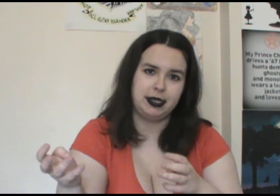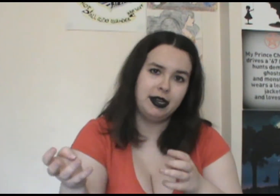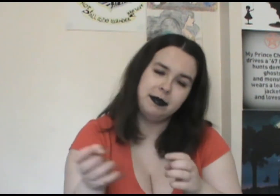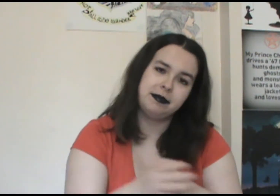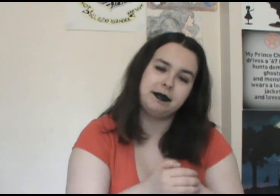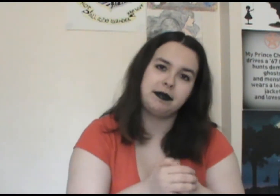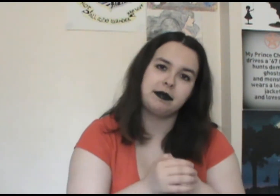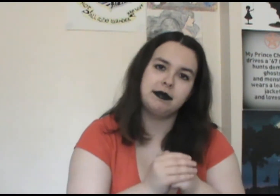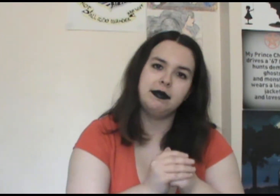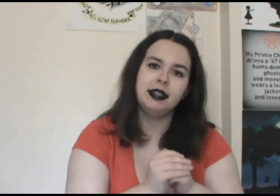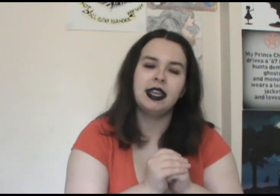on.